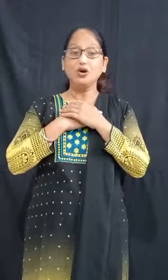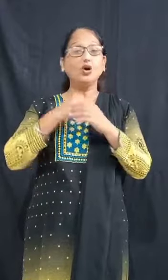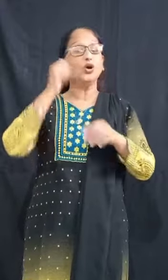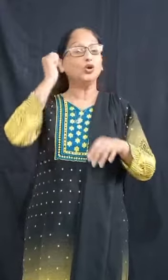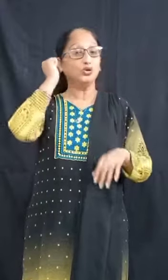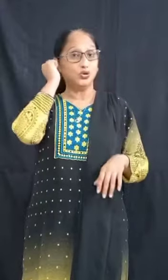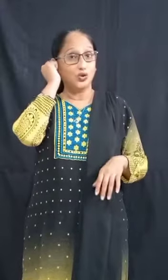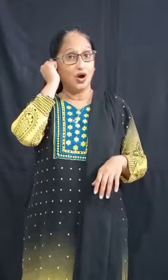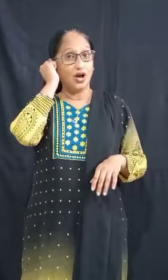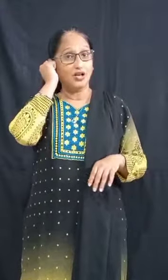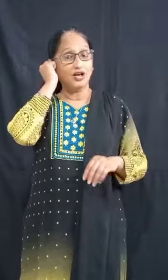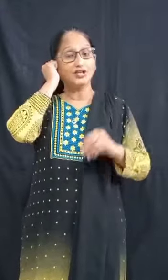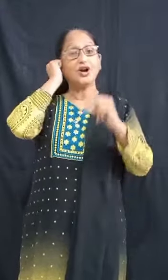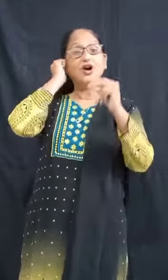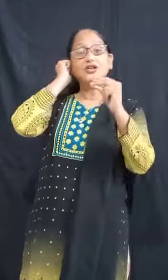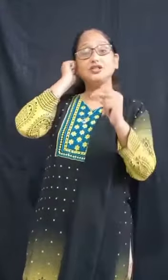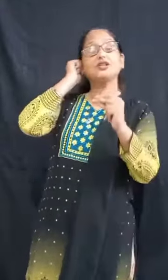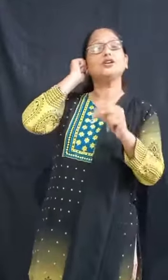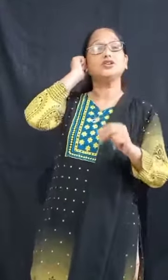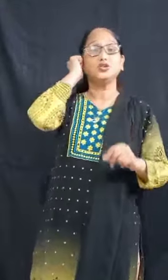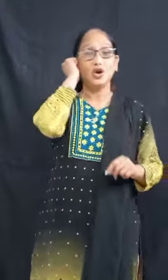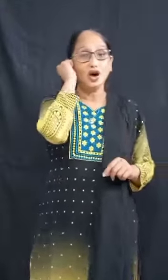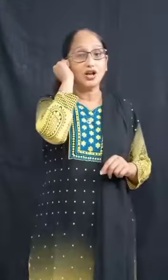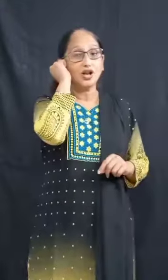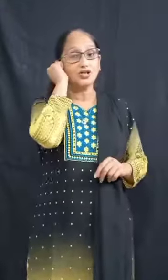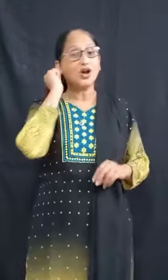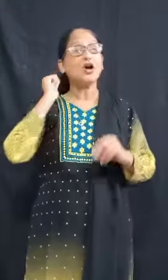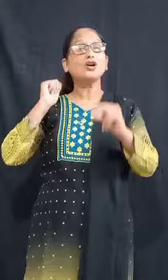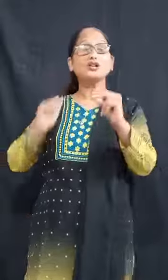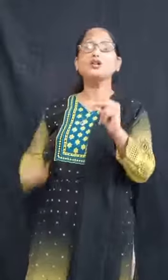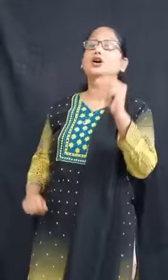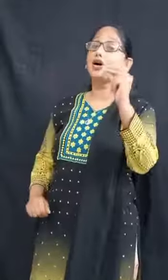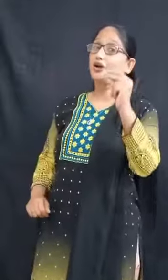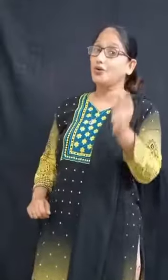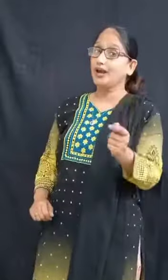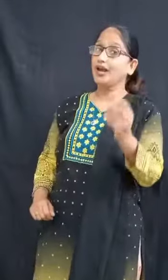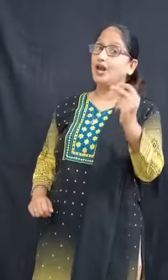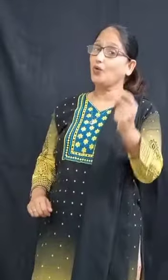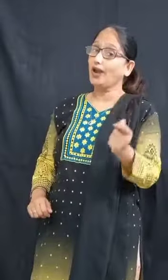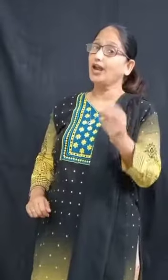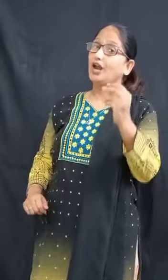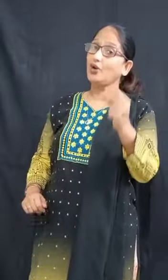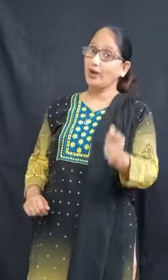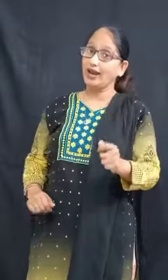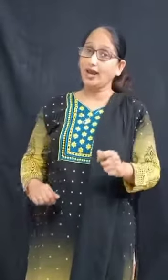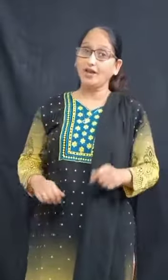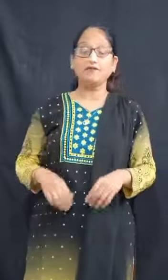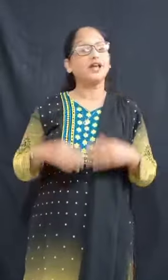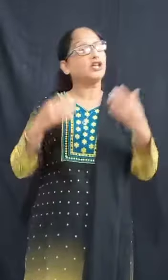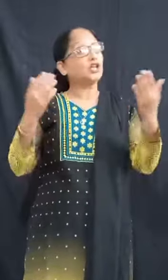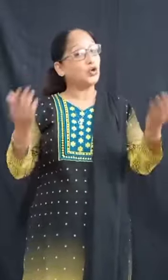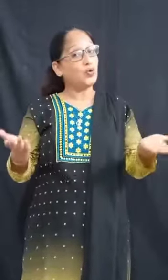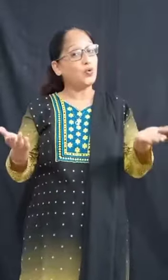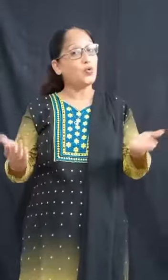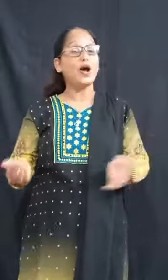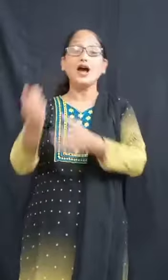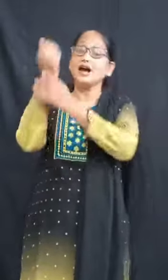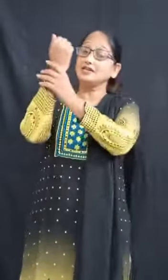you call a doctor. You call a doctor. Quick, quick, quick. When you are